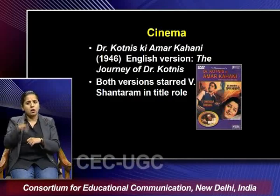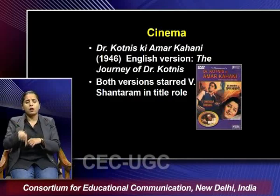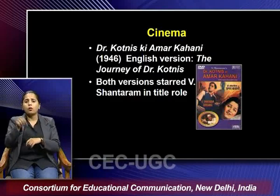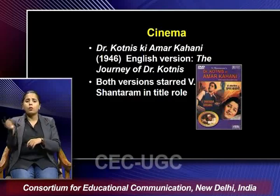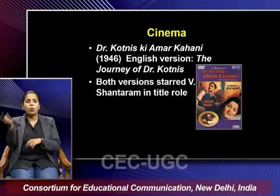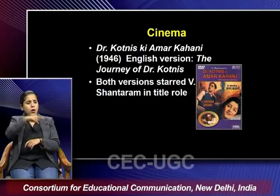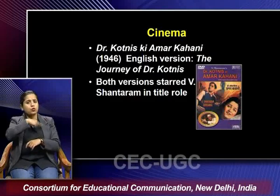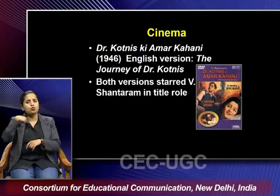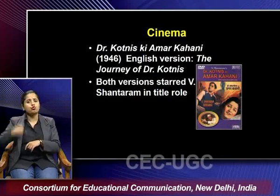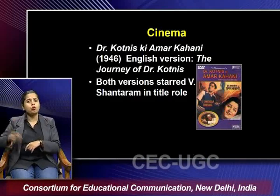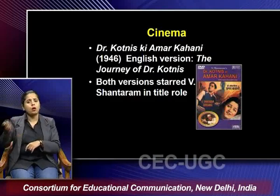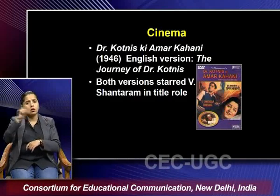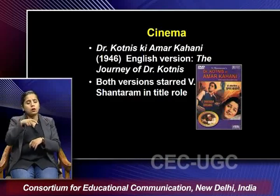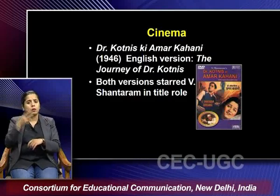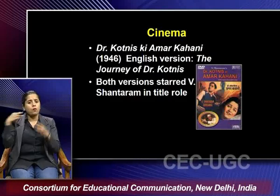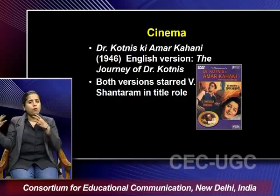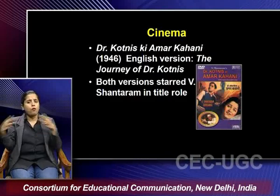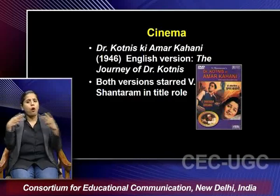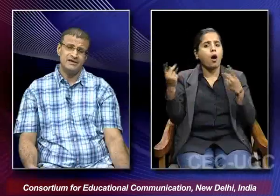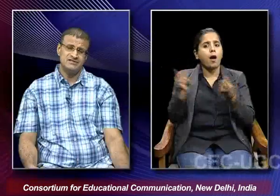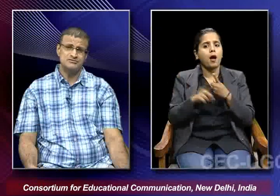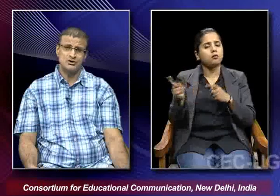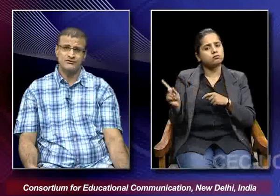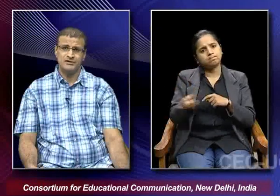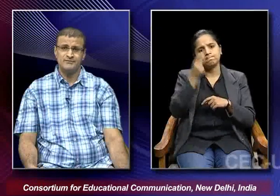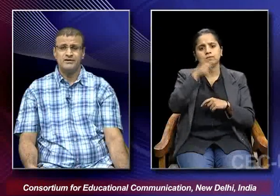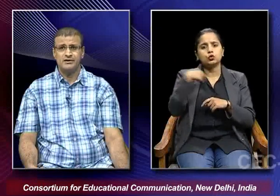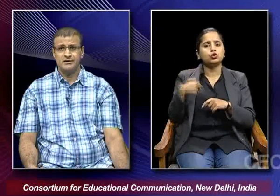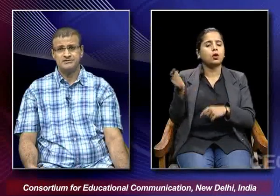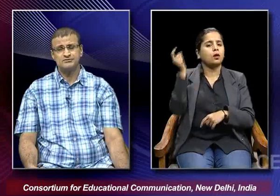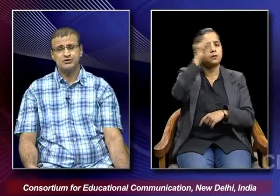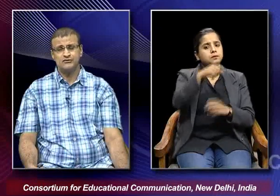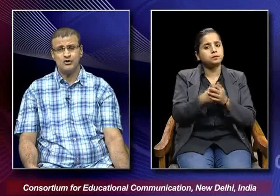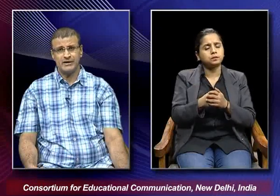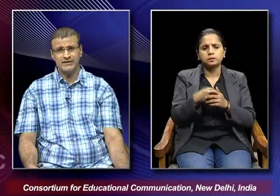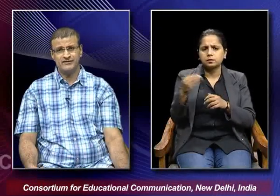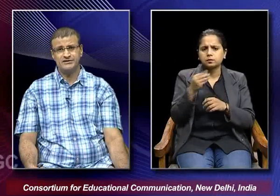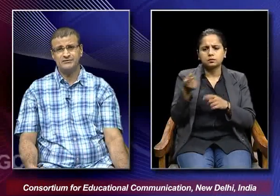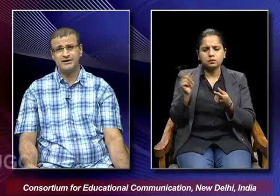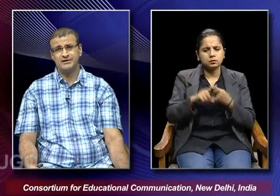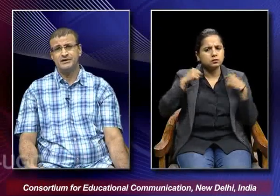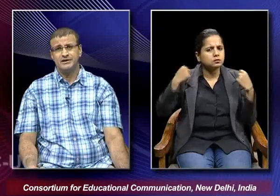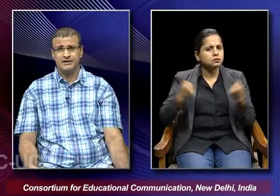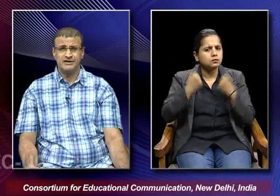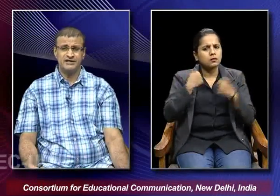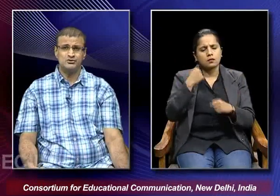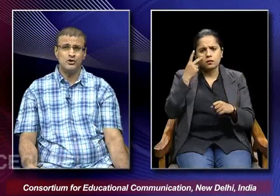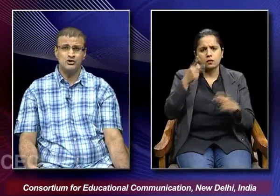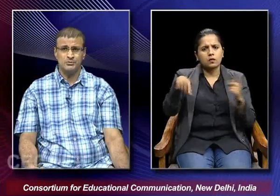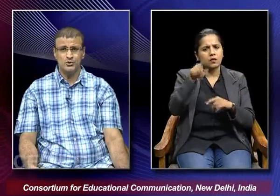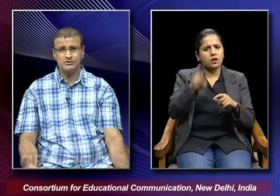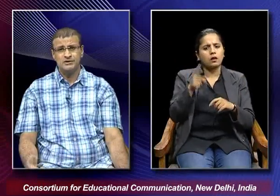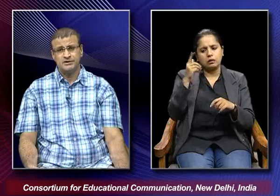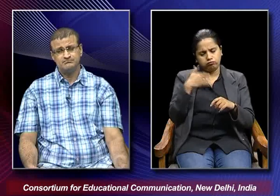during the times of war as some sort of a some sort of a war effort where he had to